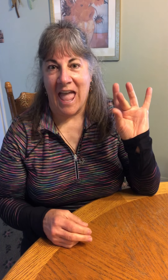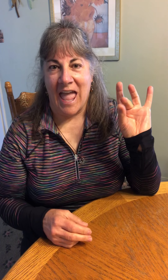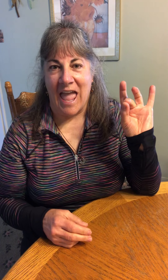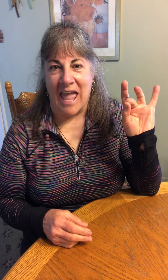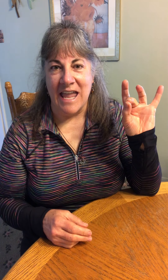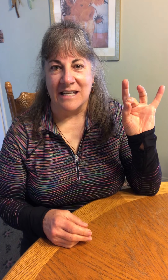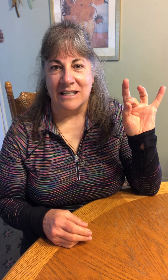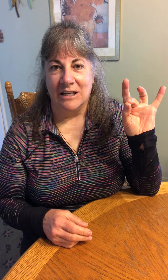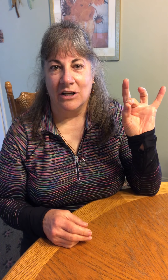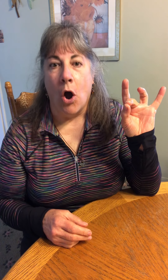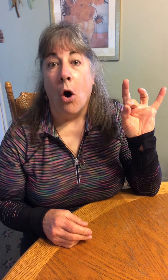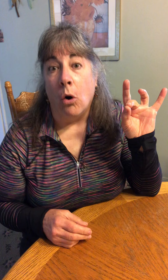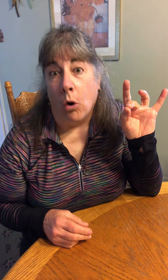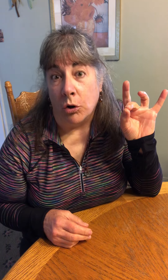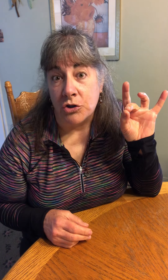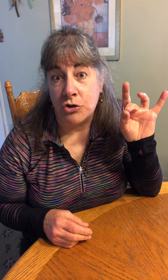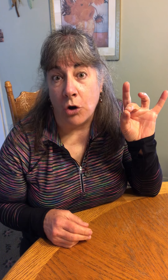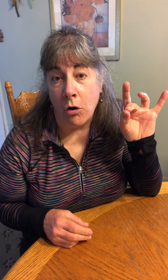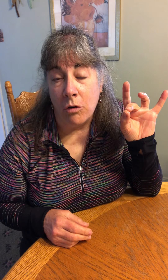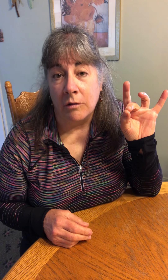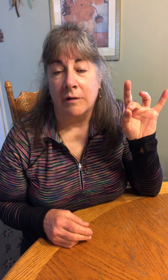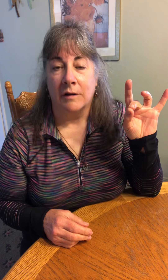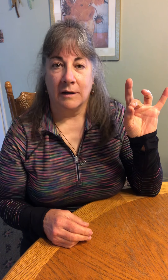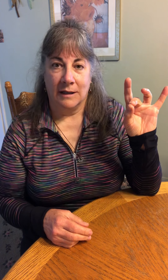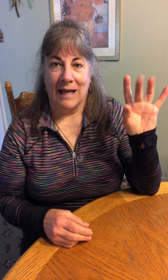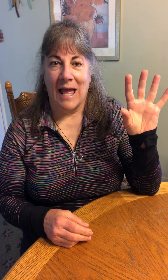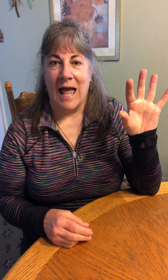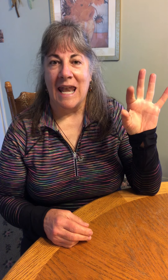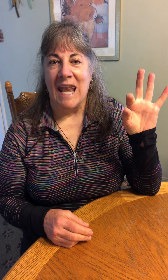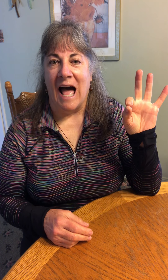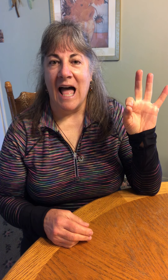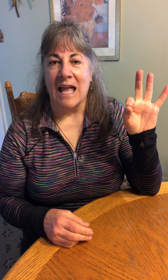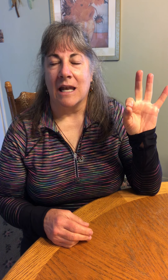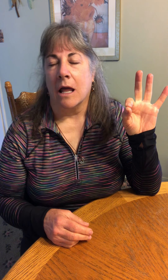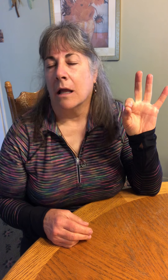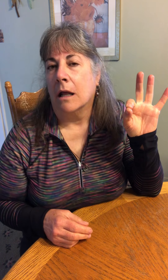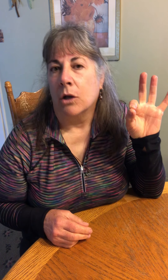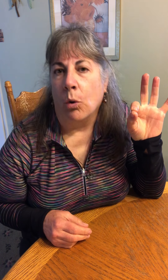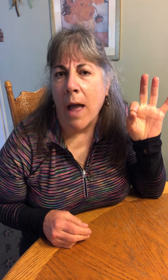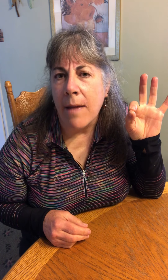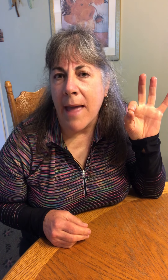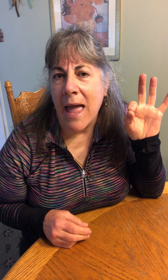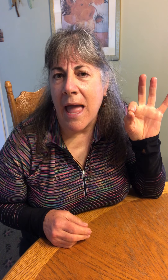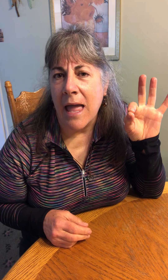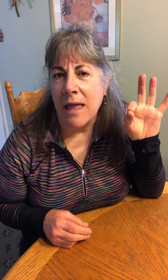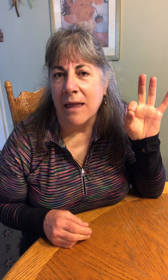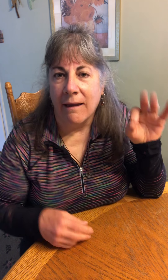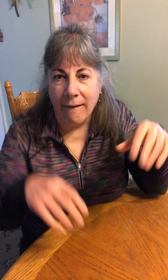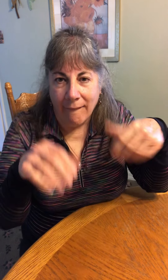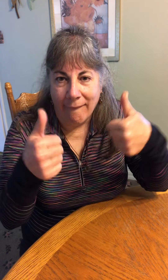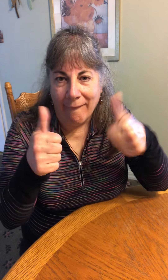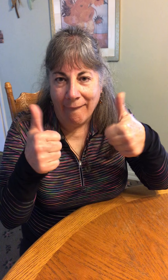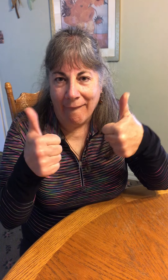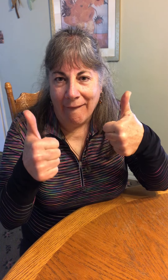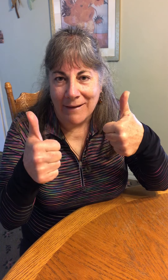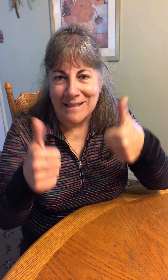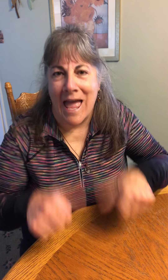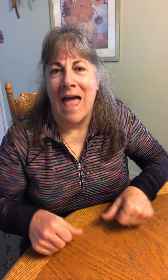Eight. Ocho. Nine. Nueve. Ten.